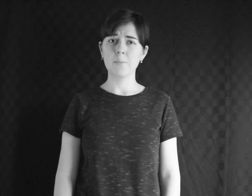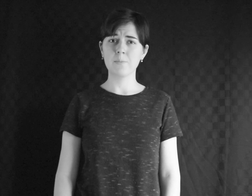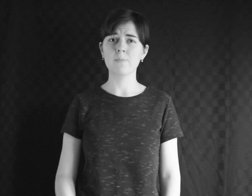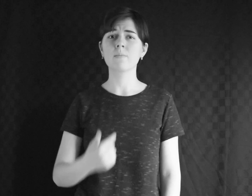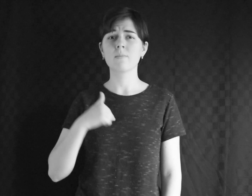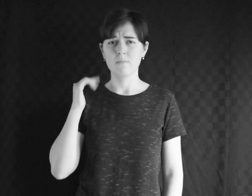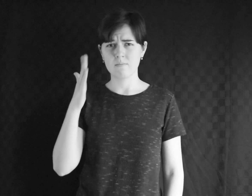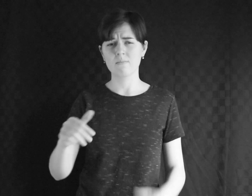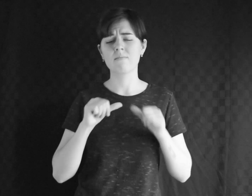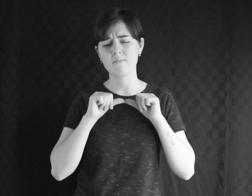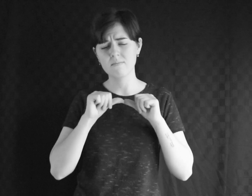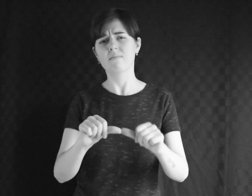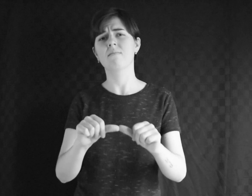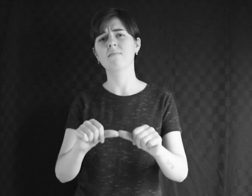I will stay